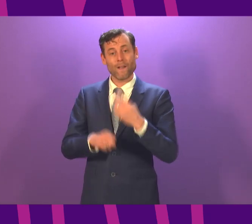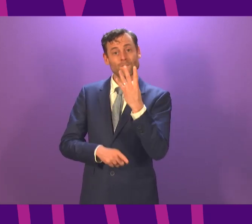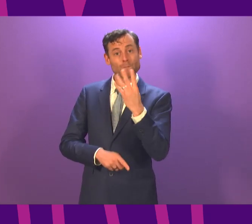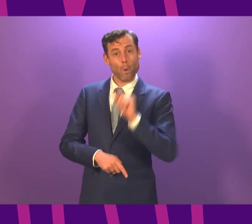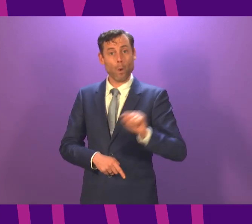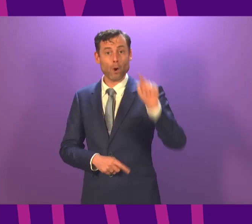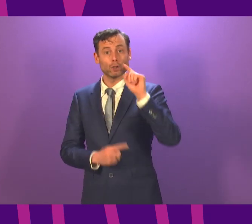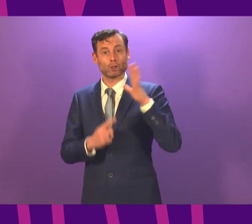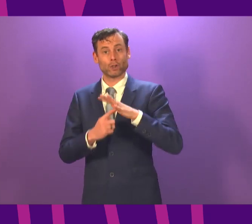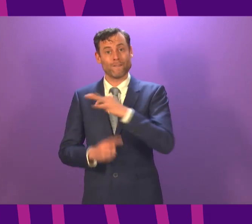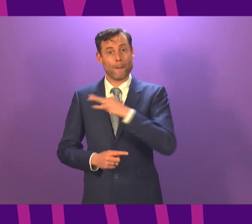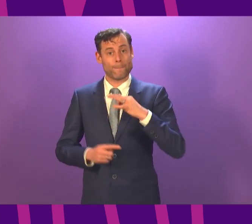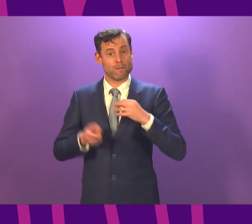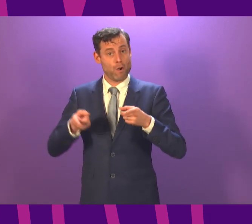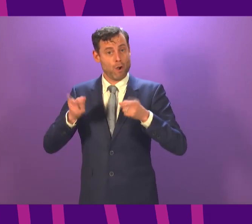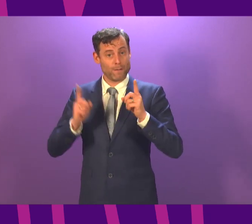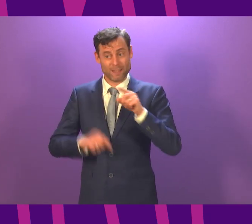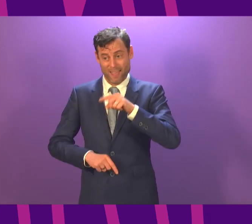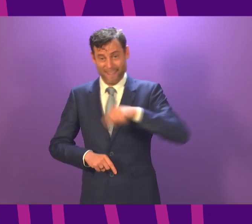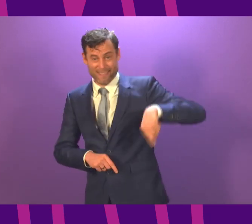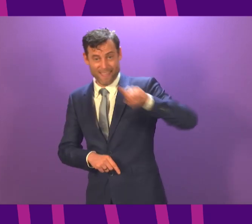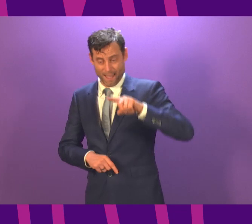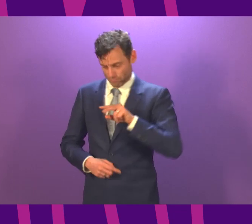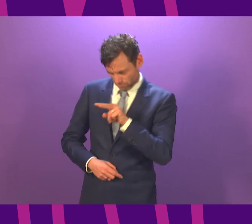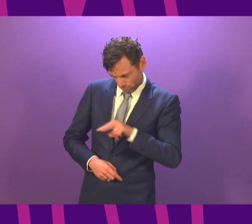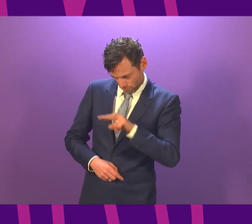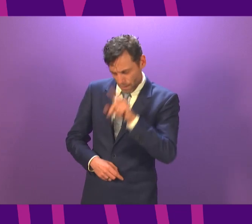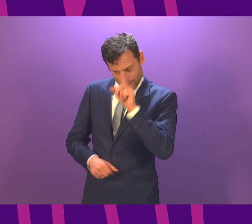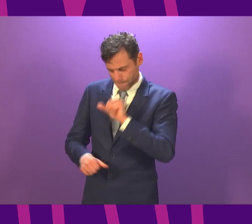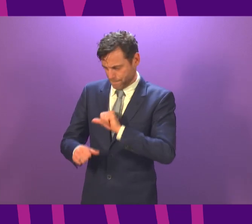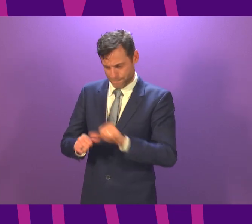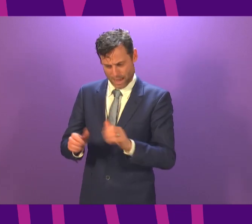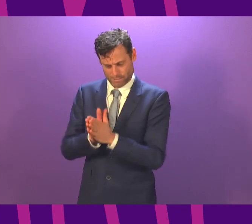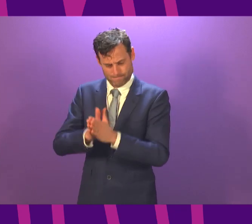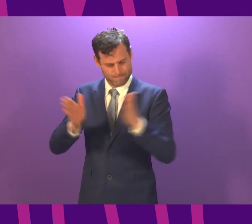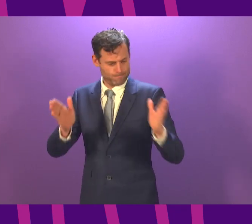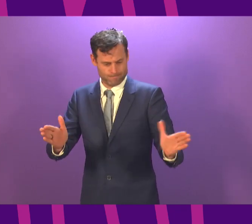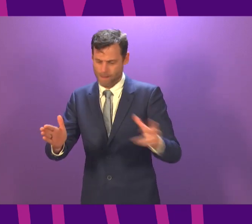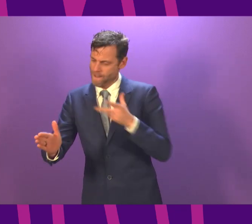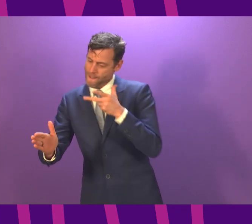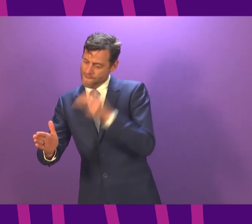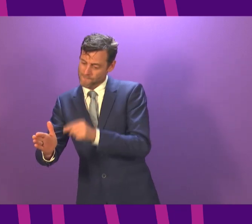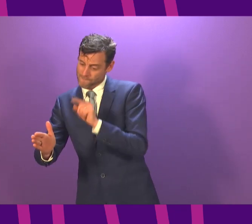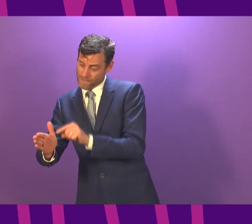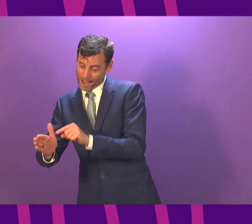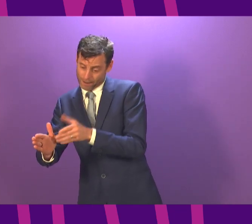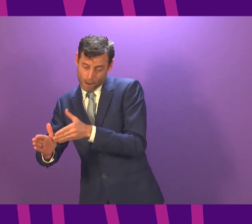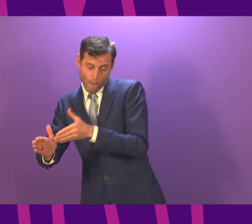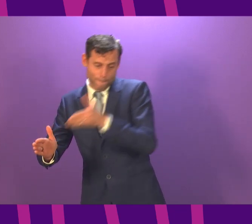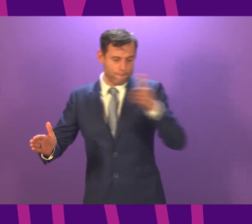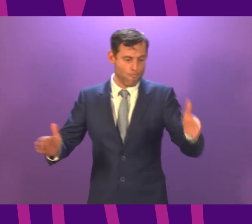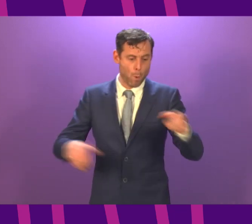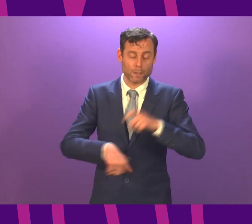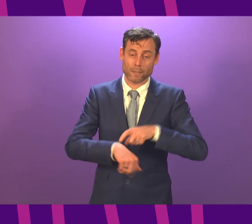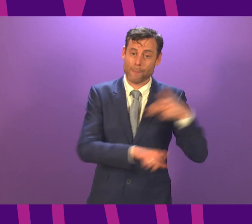on dozing and they have done that on the basis that this allows us to vaccinate more people with a significant degree